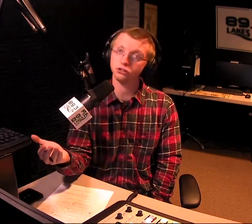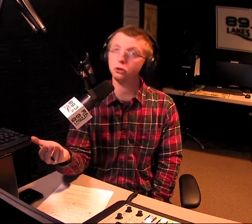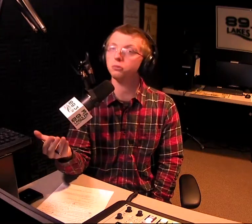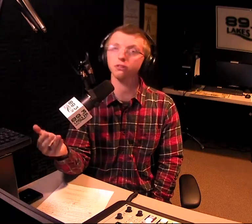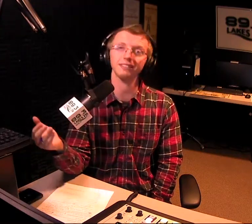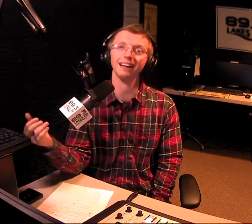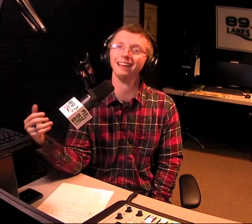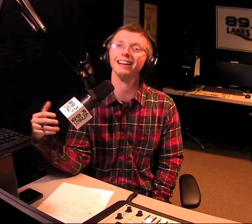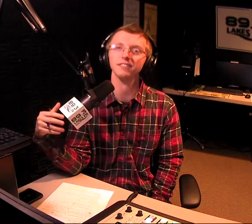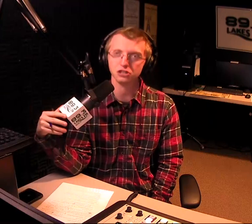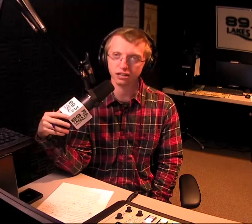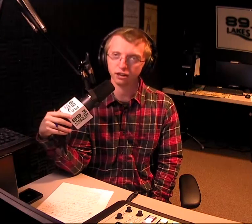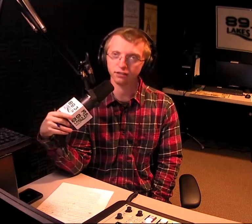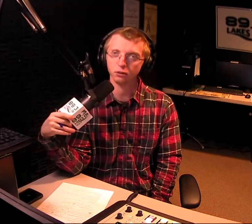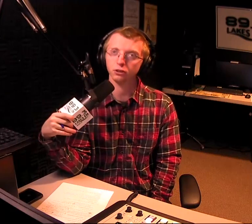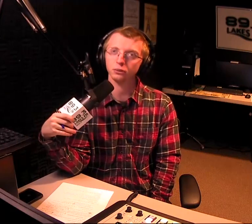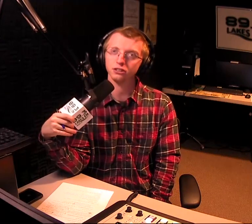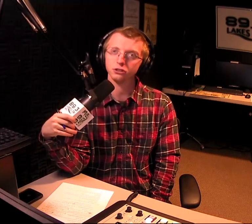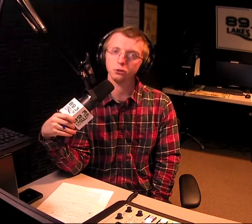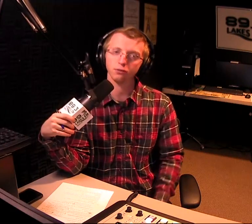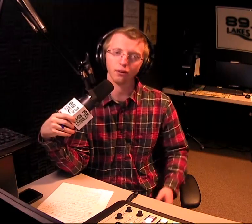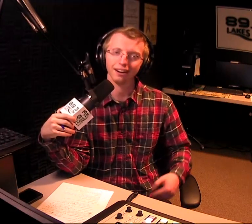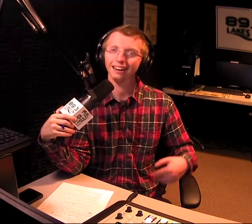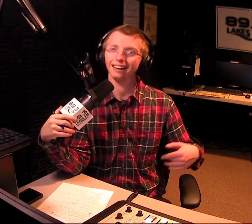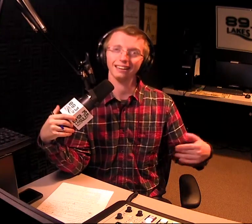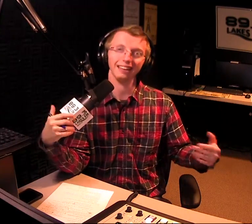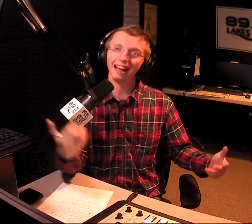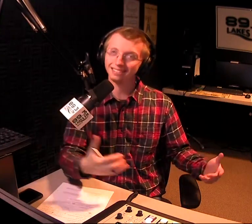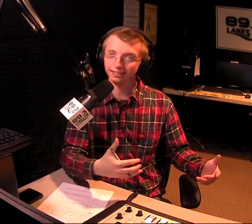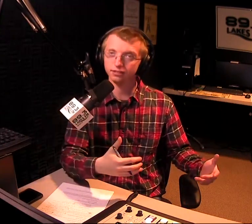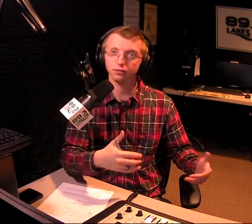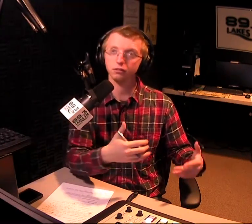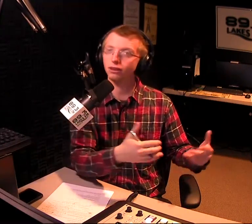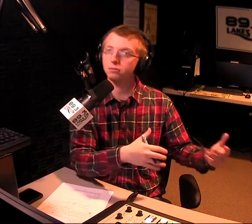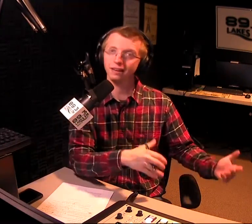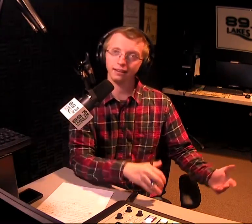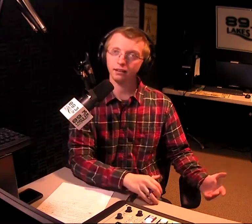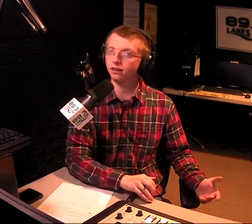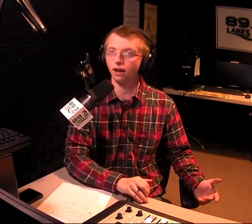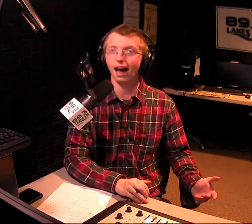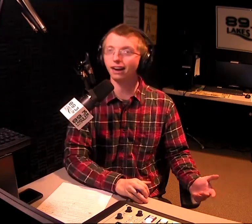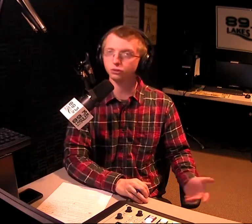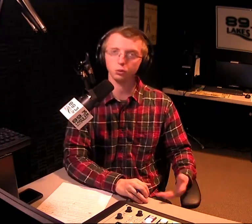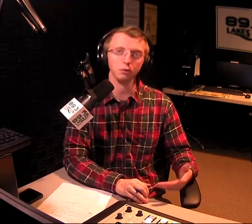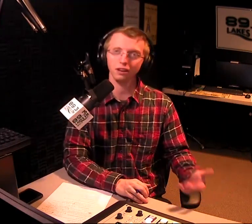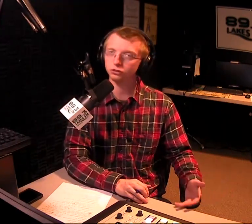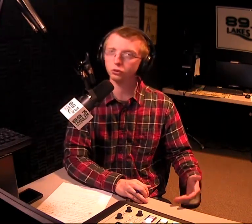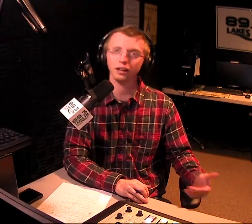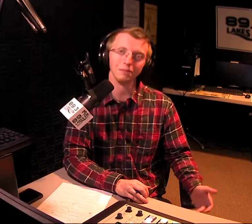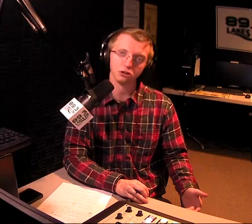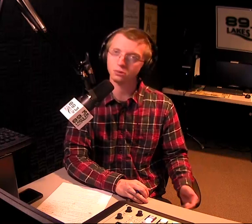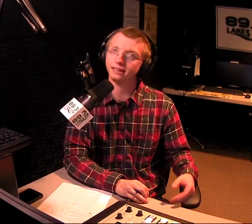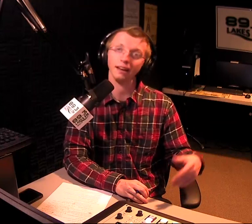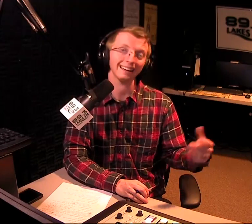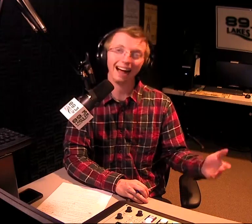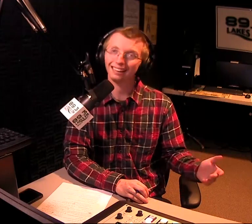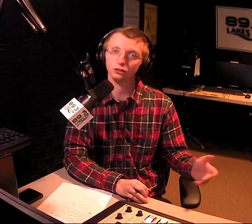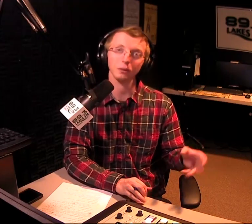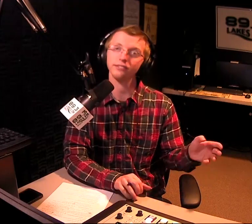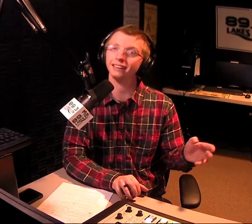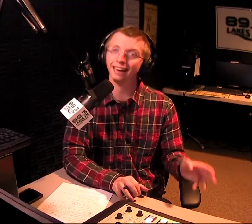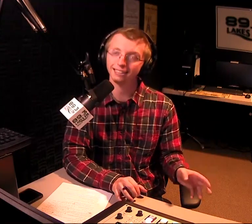doing Zoom for a television interview. We're doing Zoom for classes, whether it be high school, middle school, elementary,